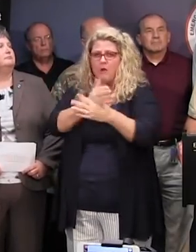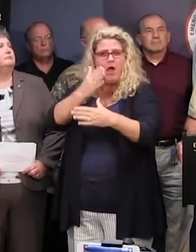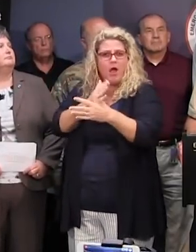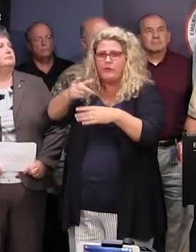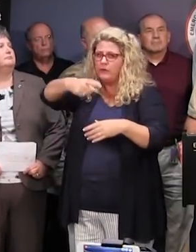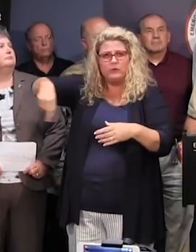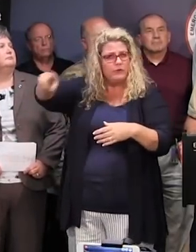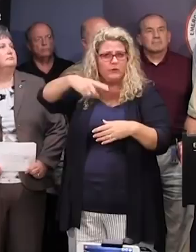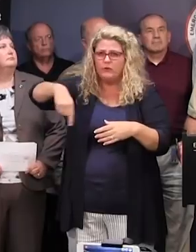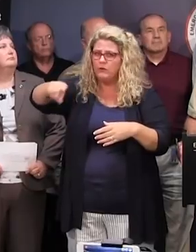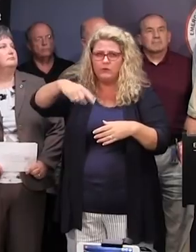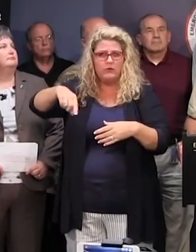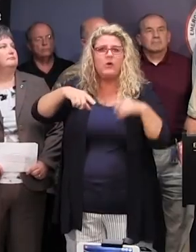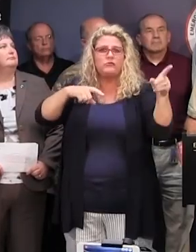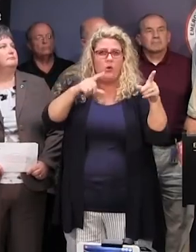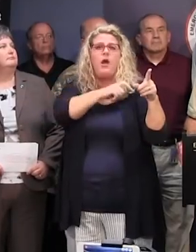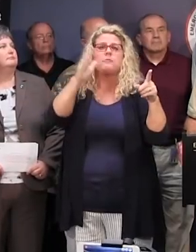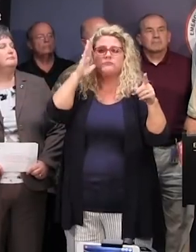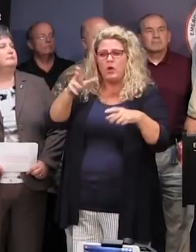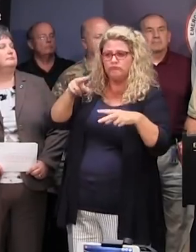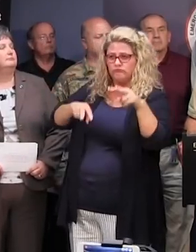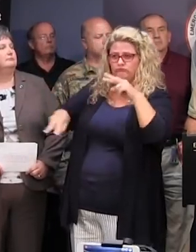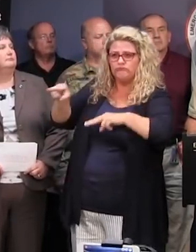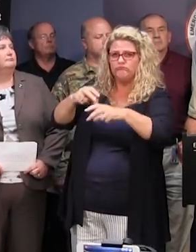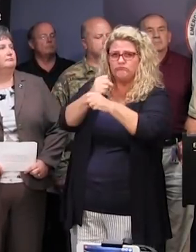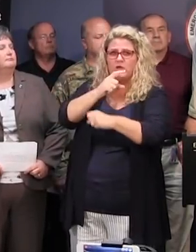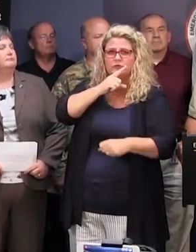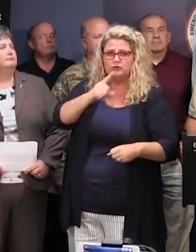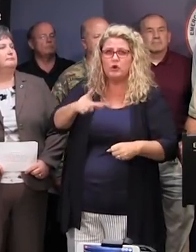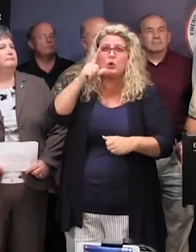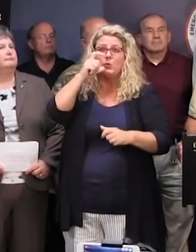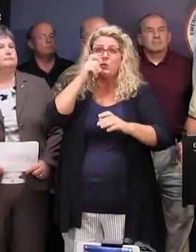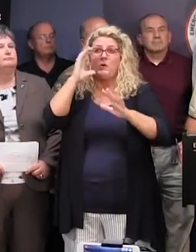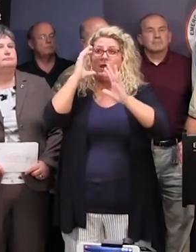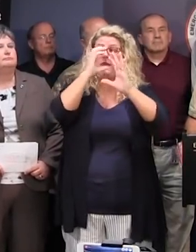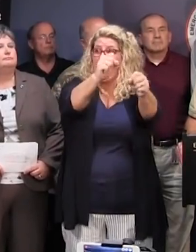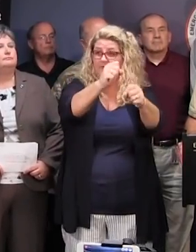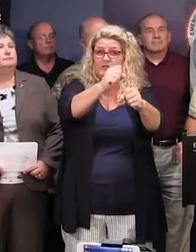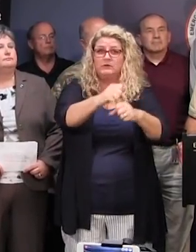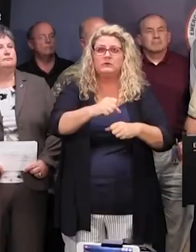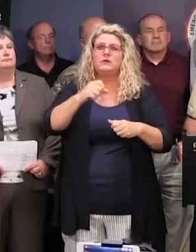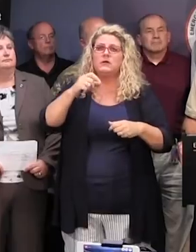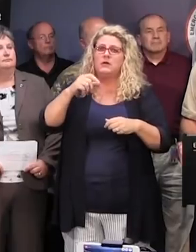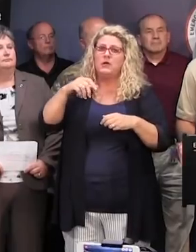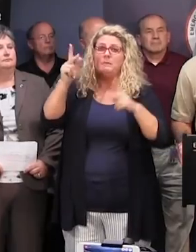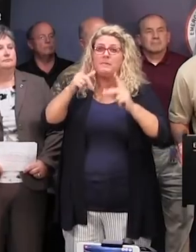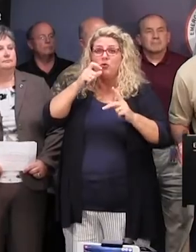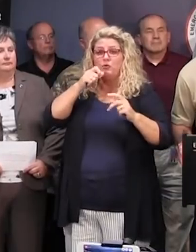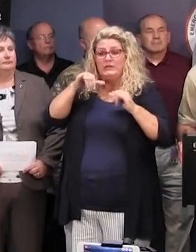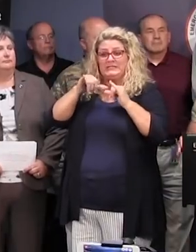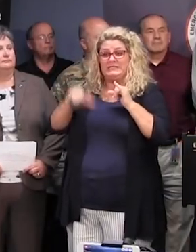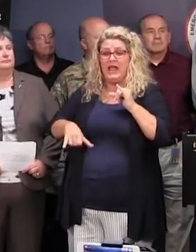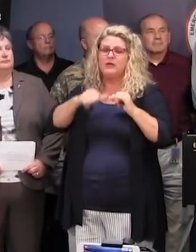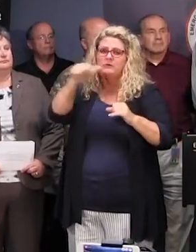enforcement community to see that those individuals who have evacuated those areas are not taken advantage of. Thank you.